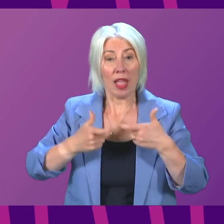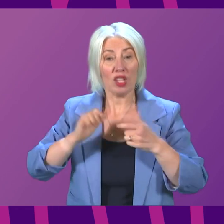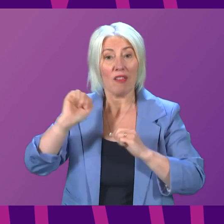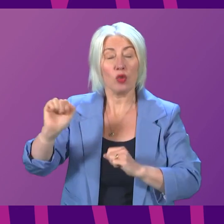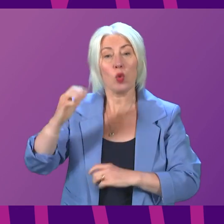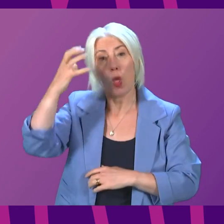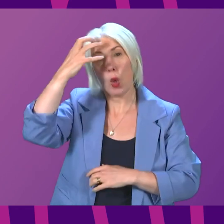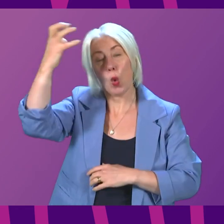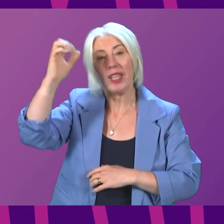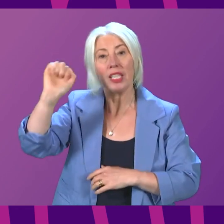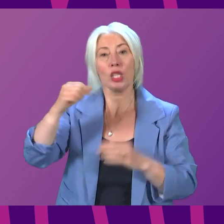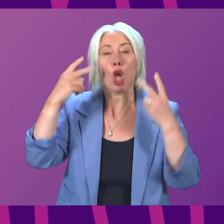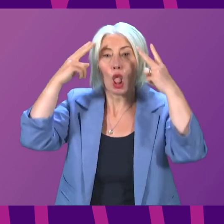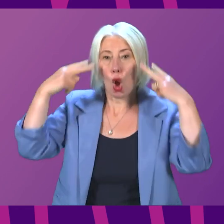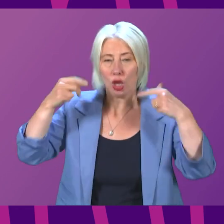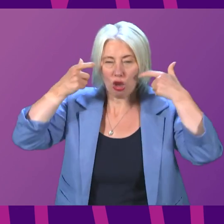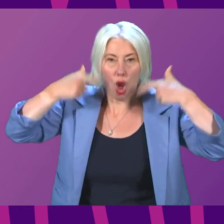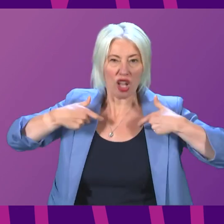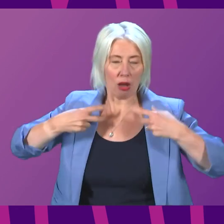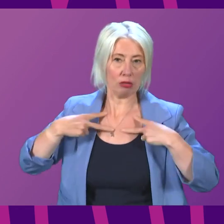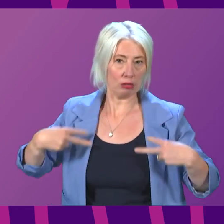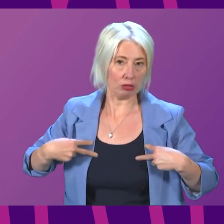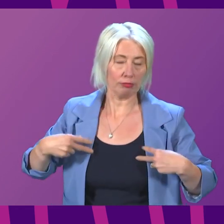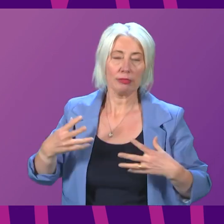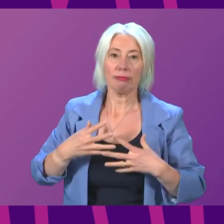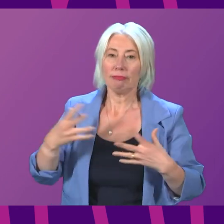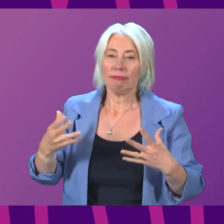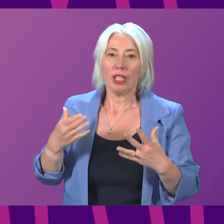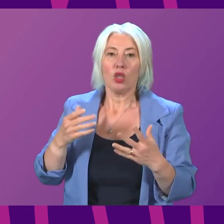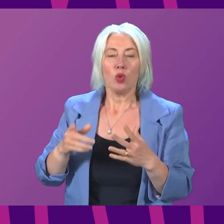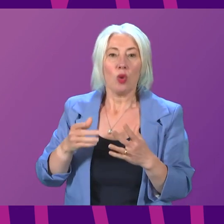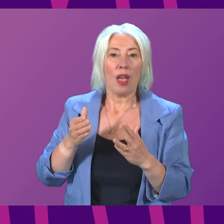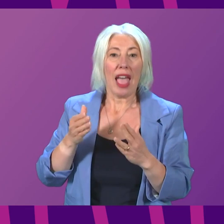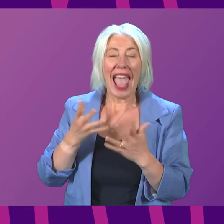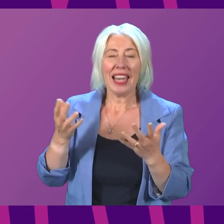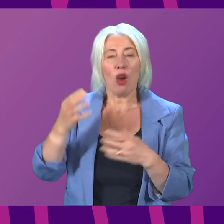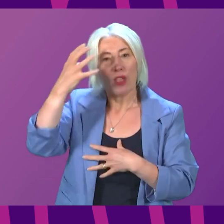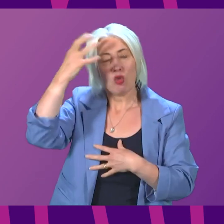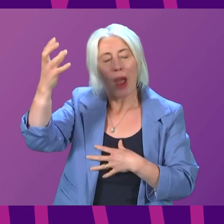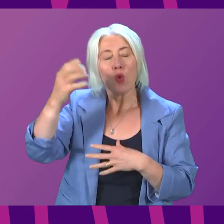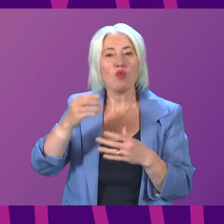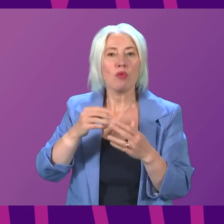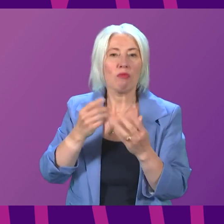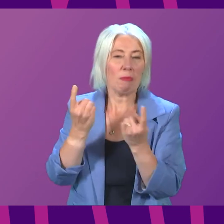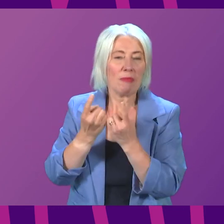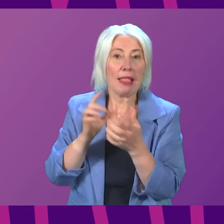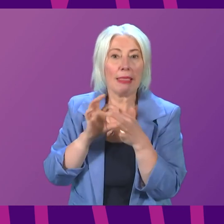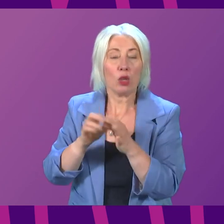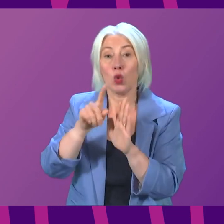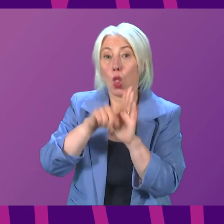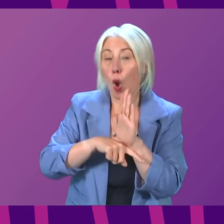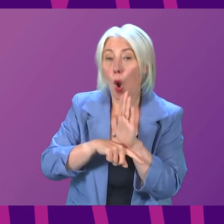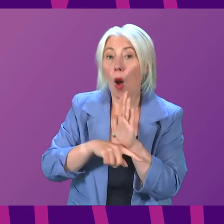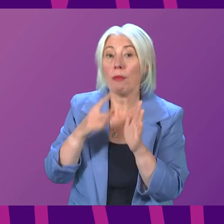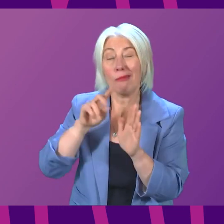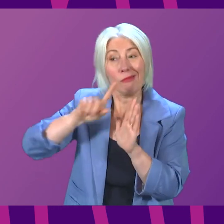the Queen's lawyers. Alterations to exempt Crown interests in the royal household from certain aspects of law were even made before